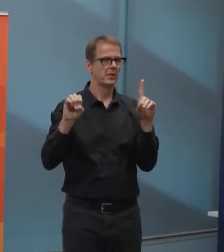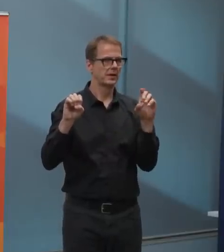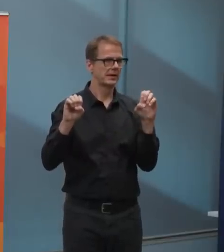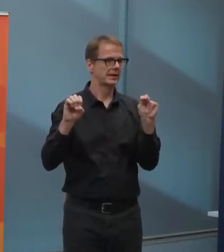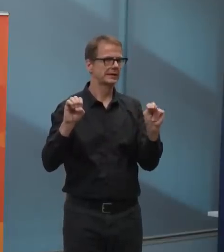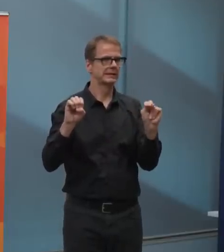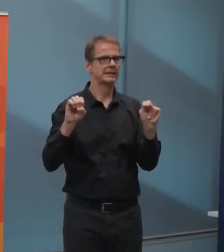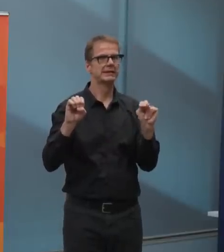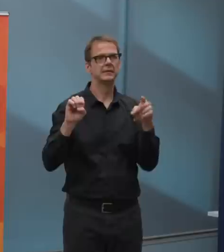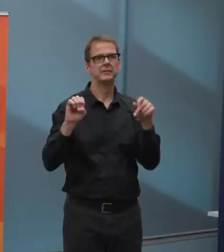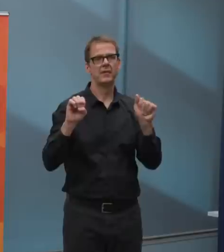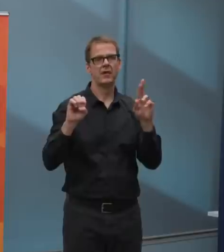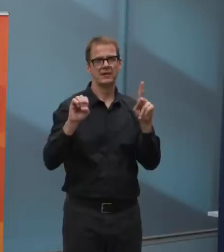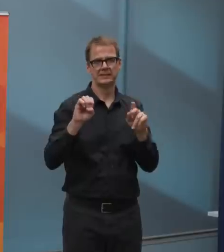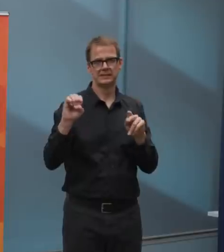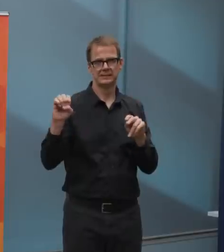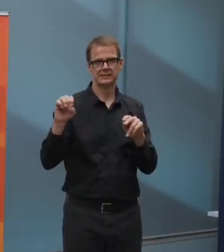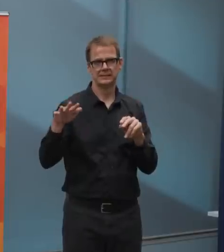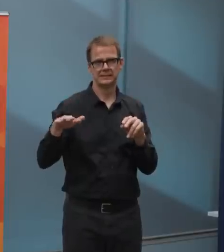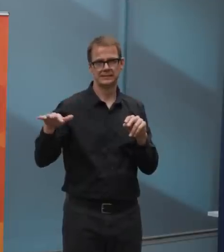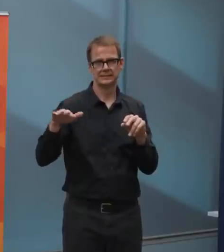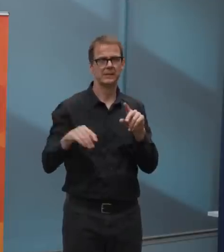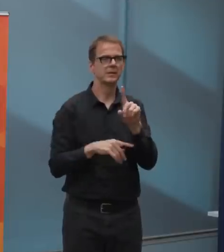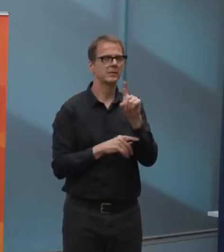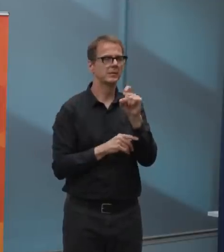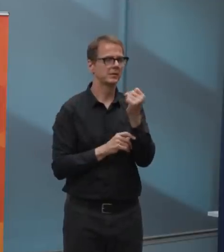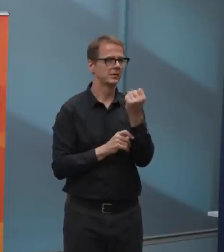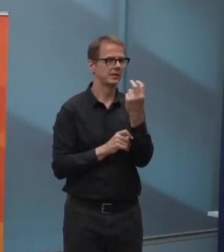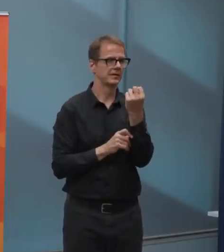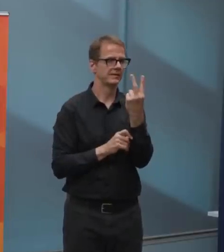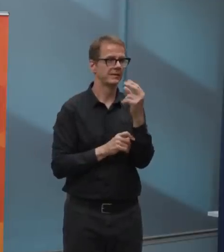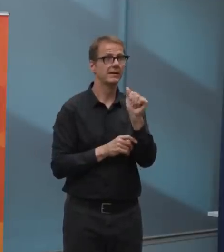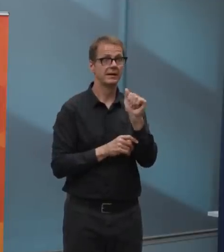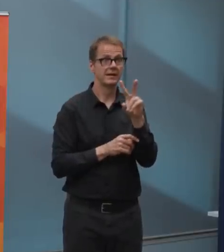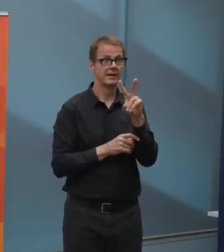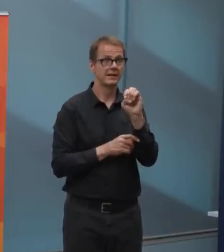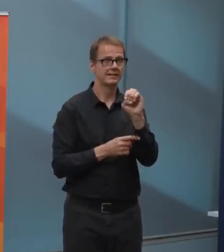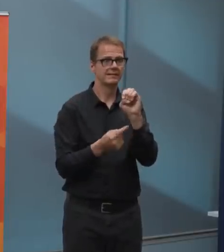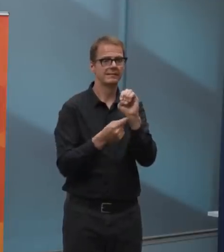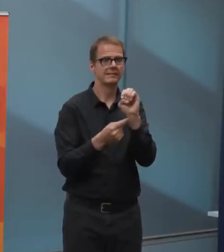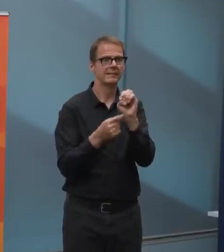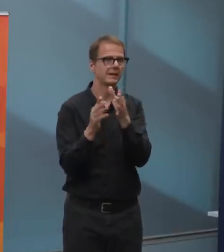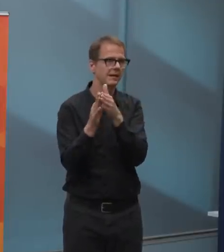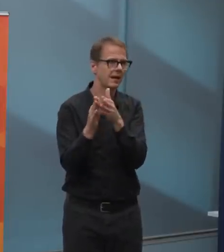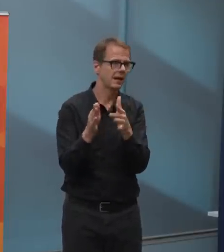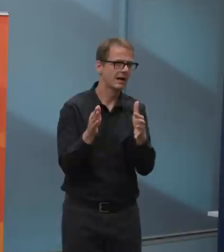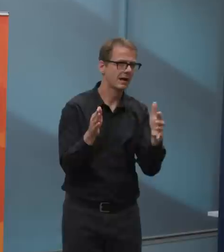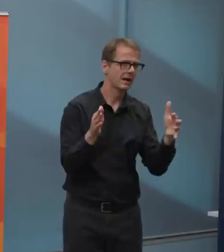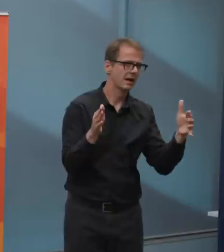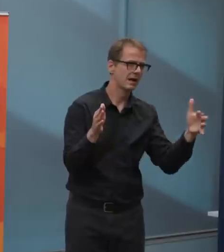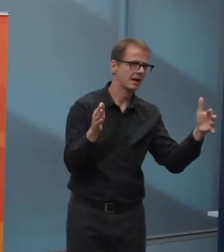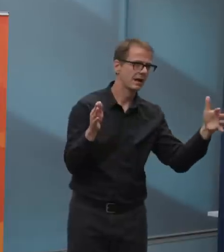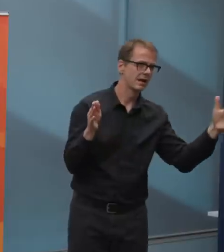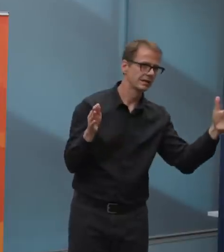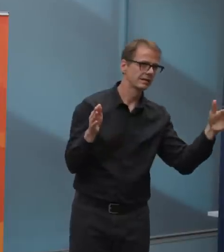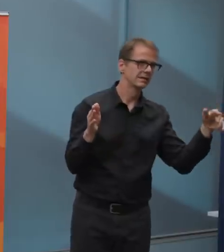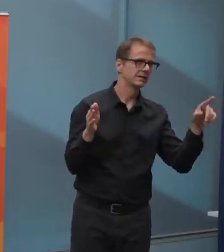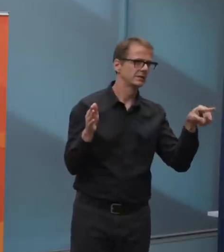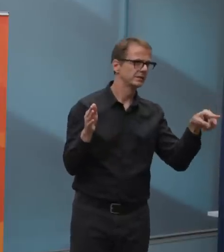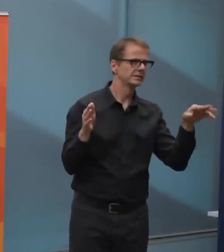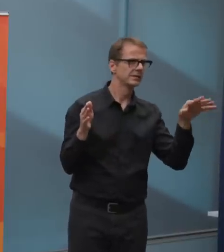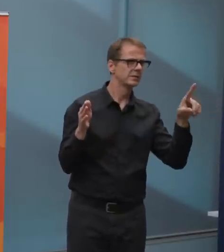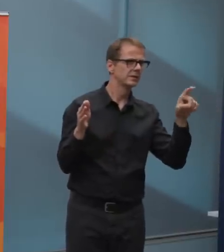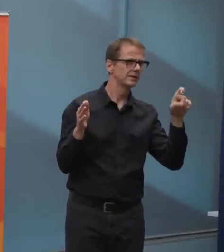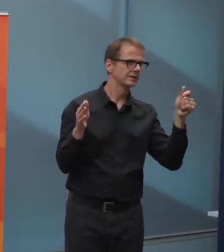76th Street, 76th Street from 112th Avenue to 110th Avenue. One 10th Avenue from 76th Street to 75th Street